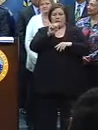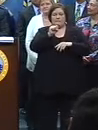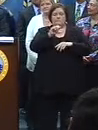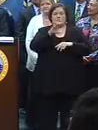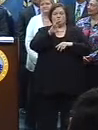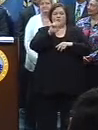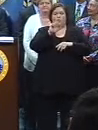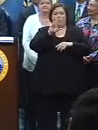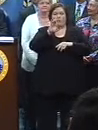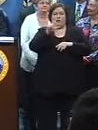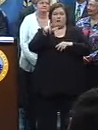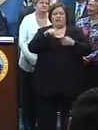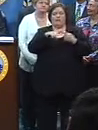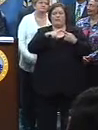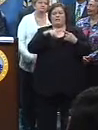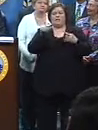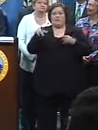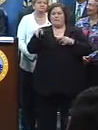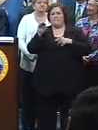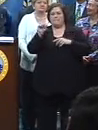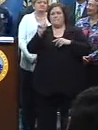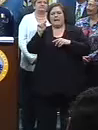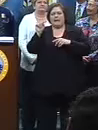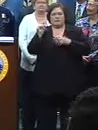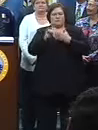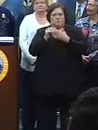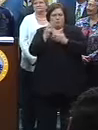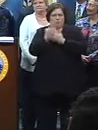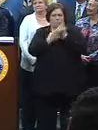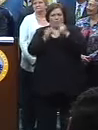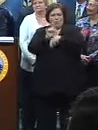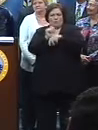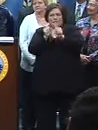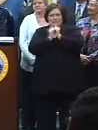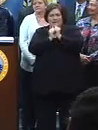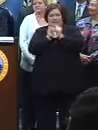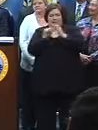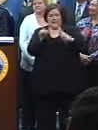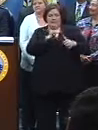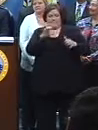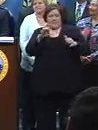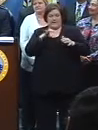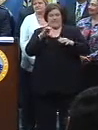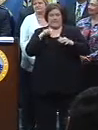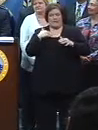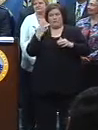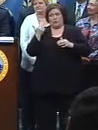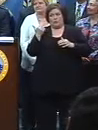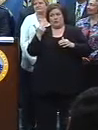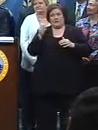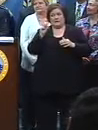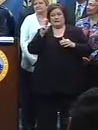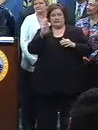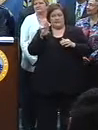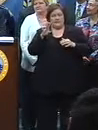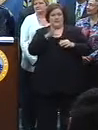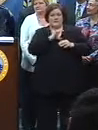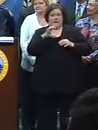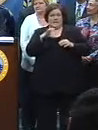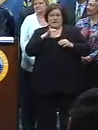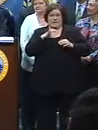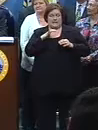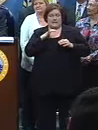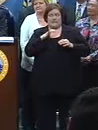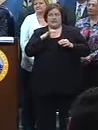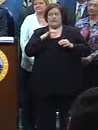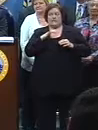Mary Matlin. We've been working over a year on that as well. That committee continues to meet. That's got 13 subcommittees. As